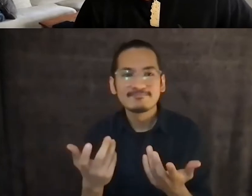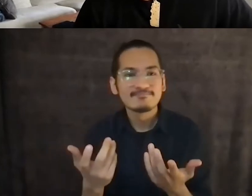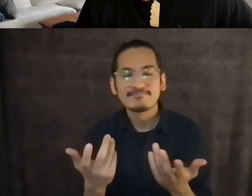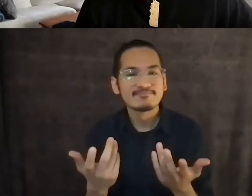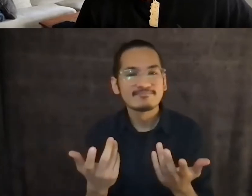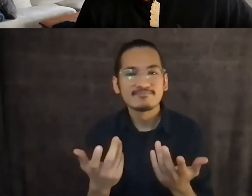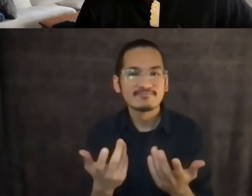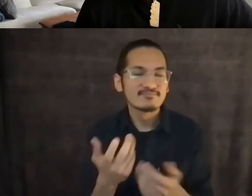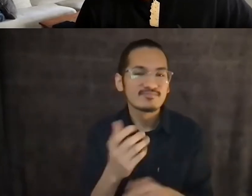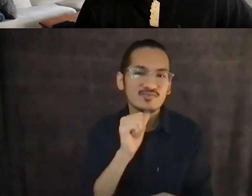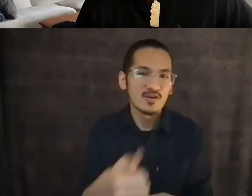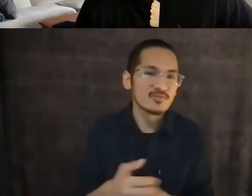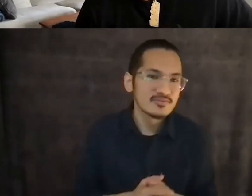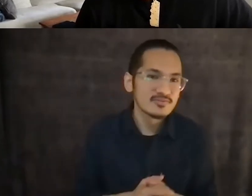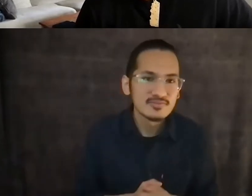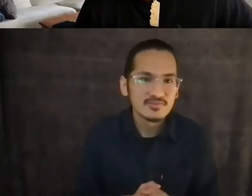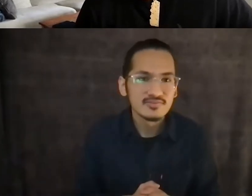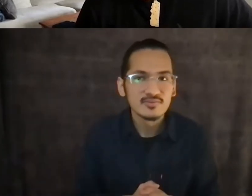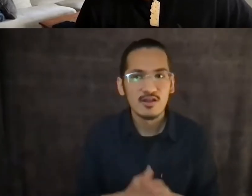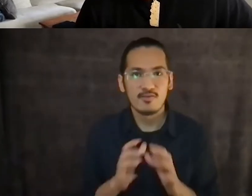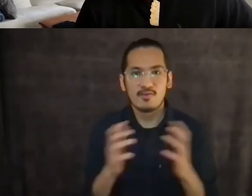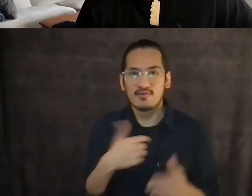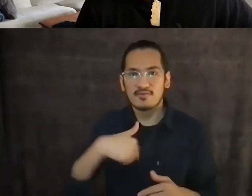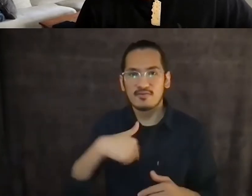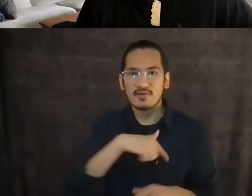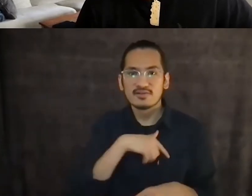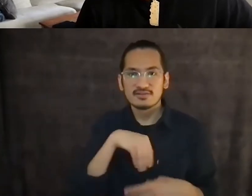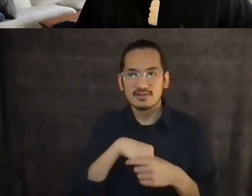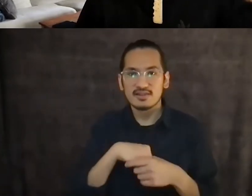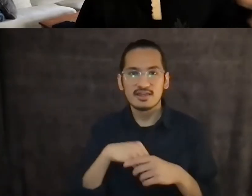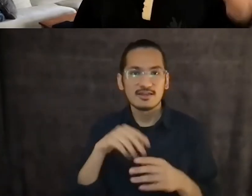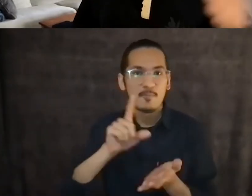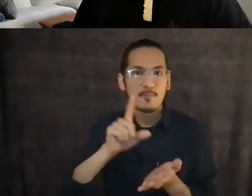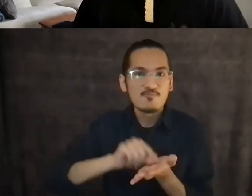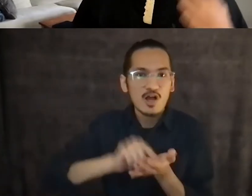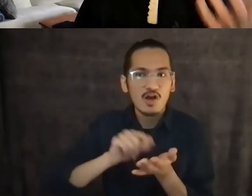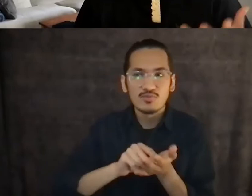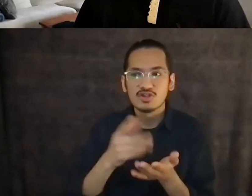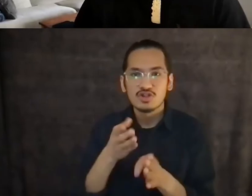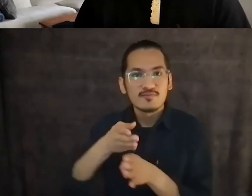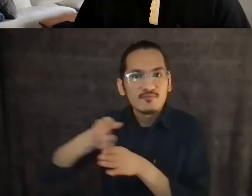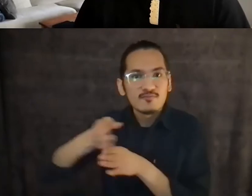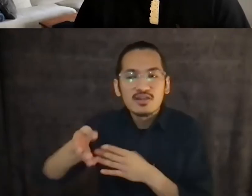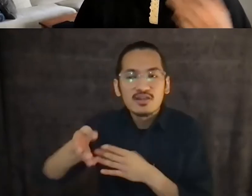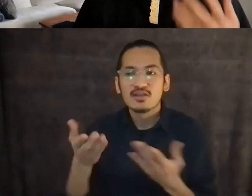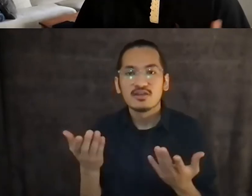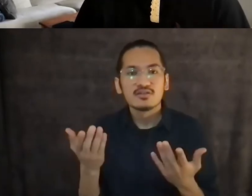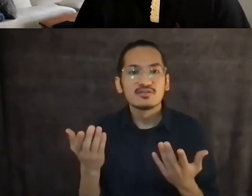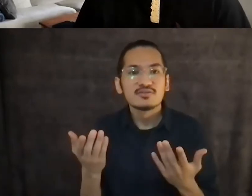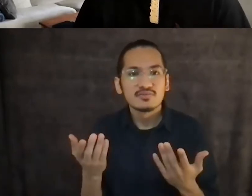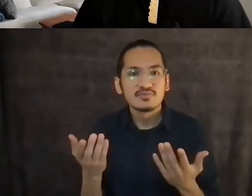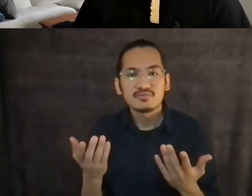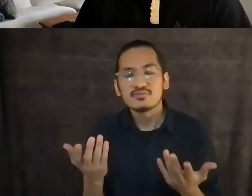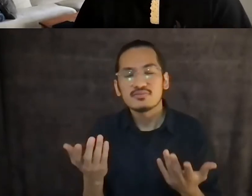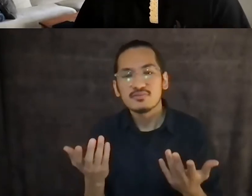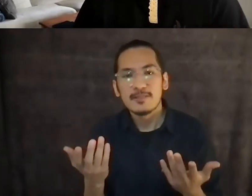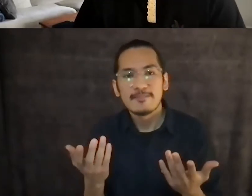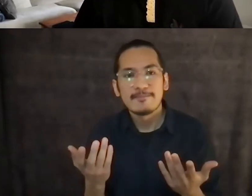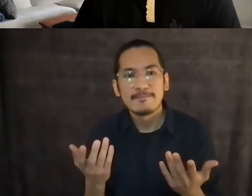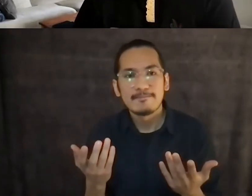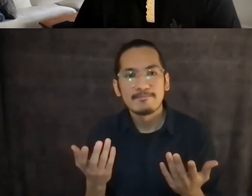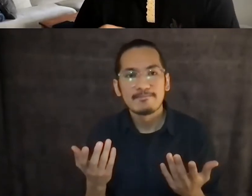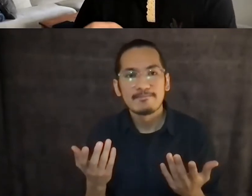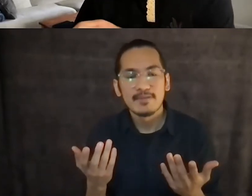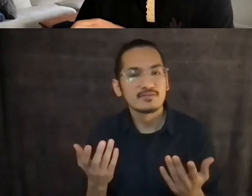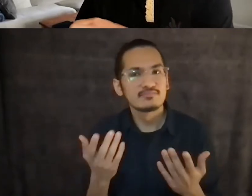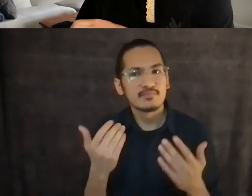trying to find those, those places of refuge for our work, because they do exist, I guess is the moral of the story. It does exist, even though there aren't